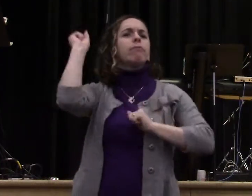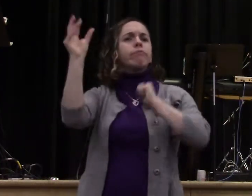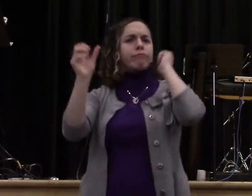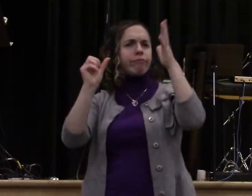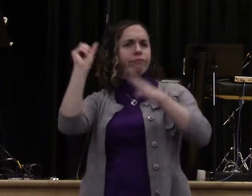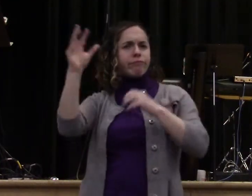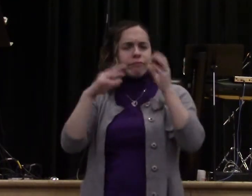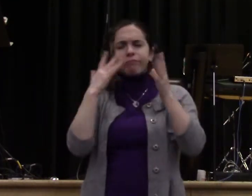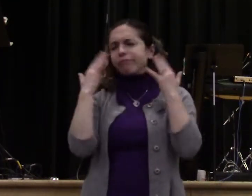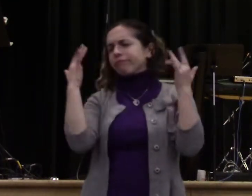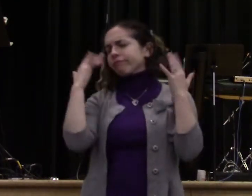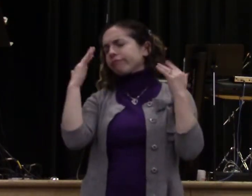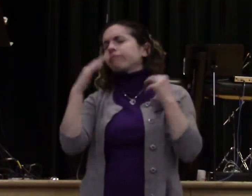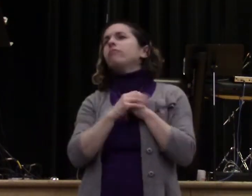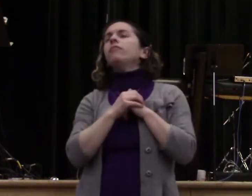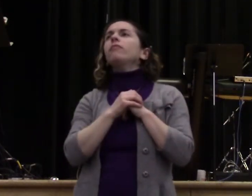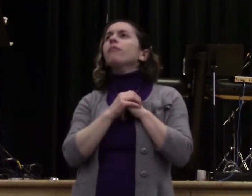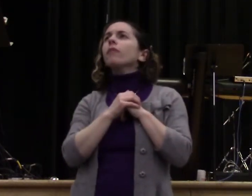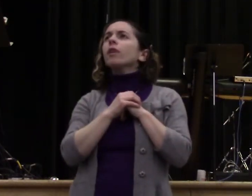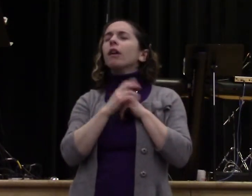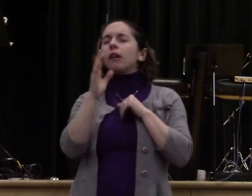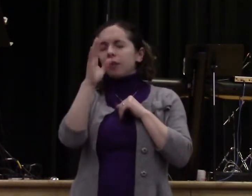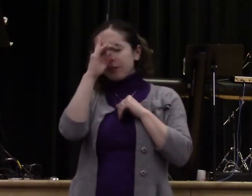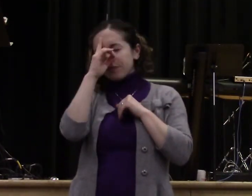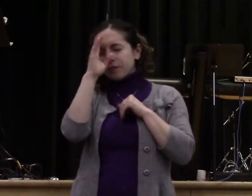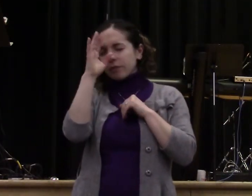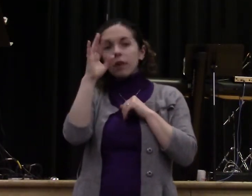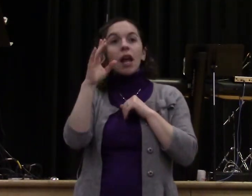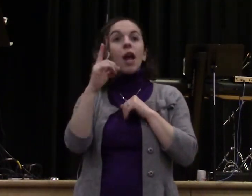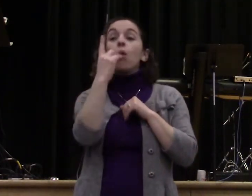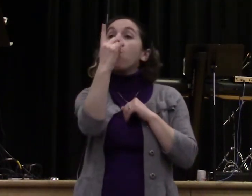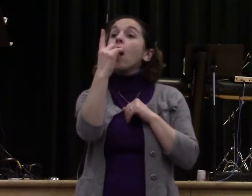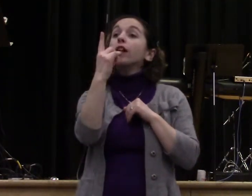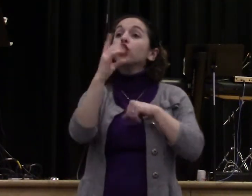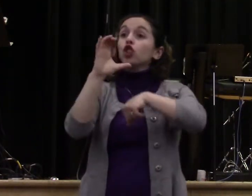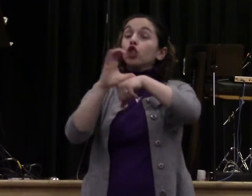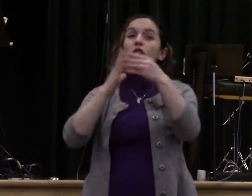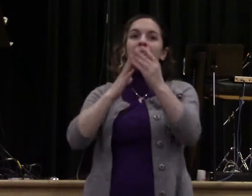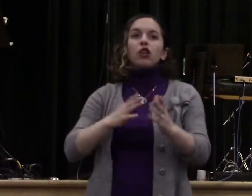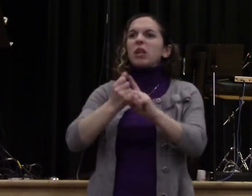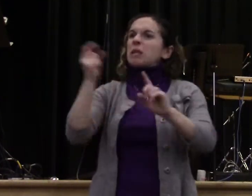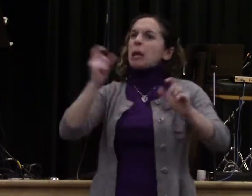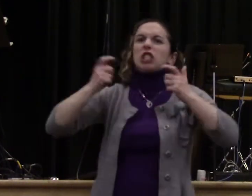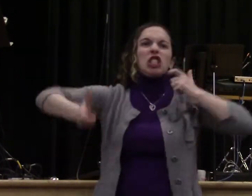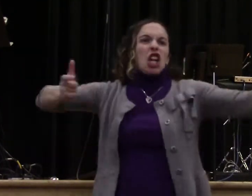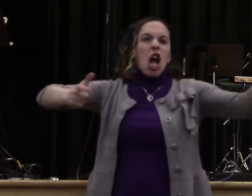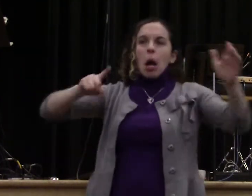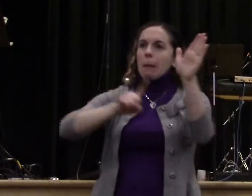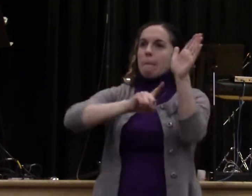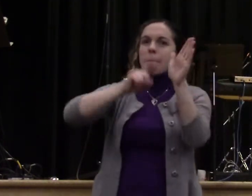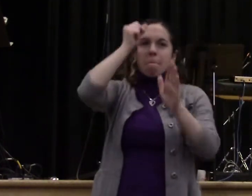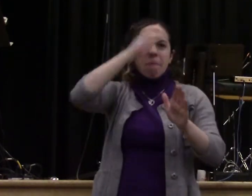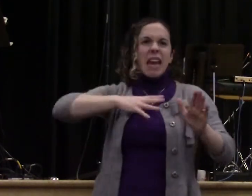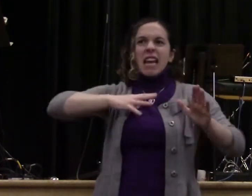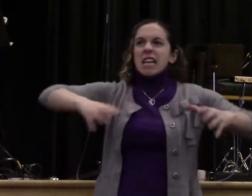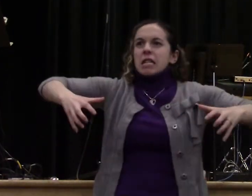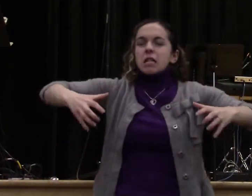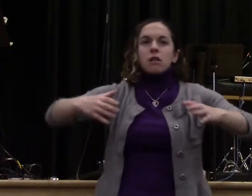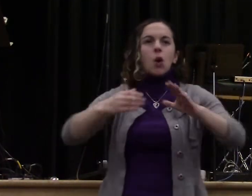and one of the leaders of the church was this giant man. He had these big hands. was an old school farmer